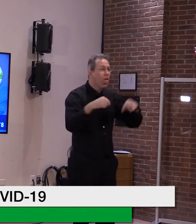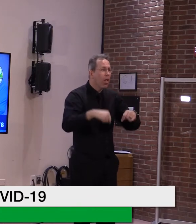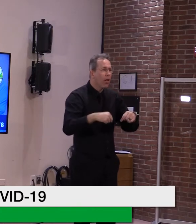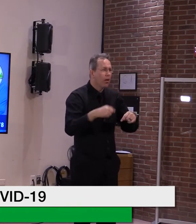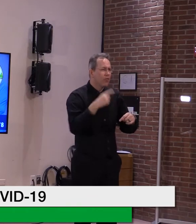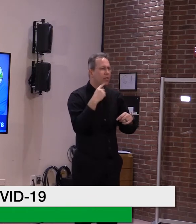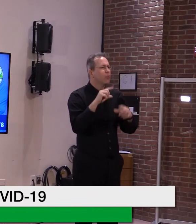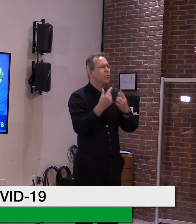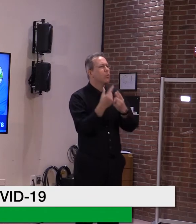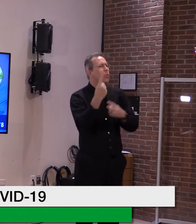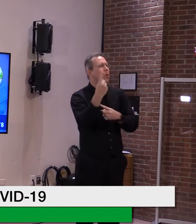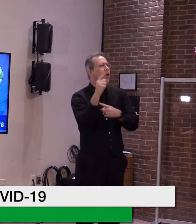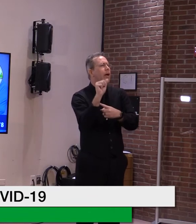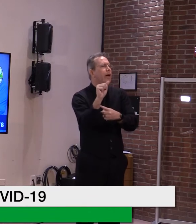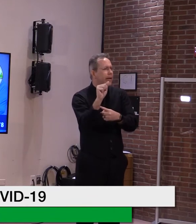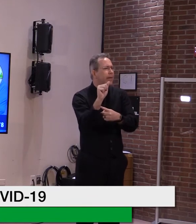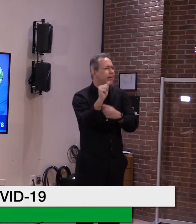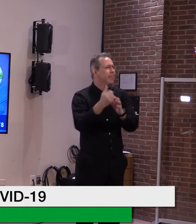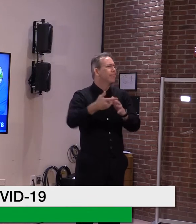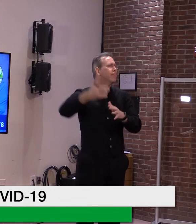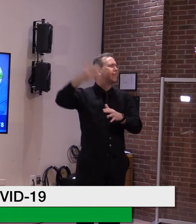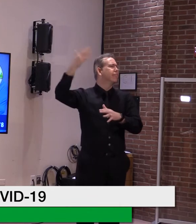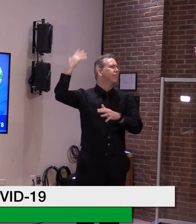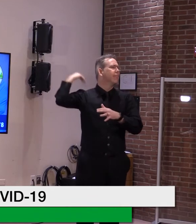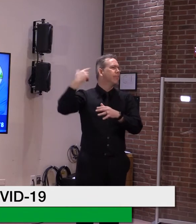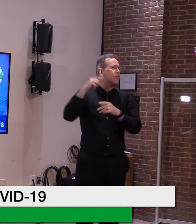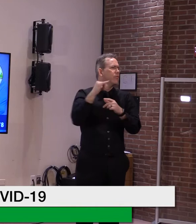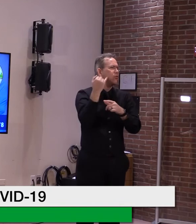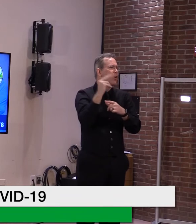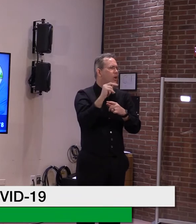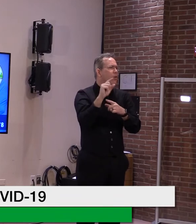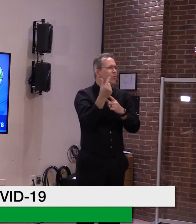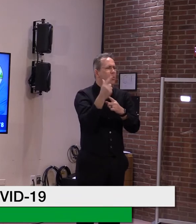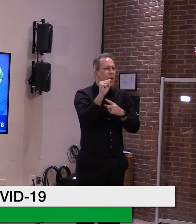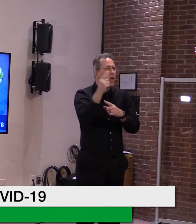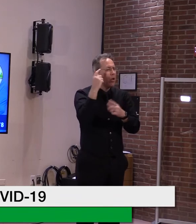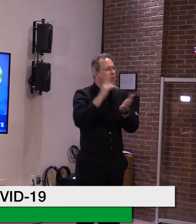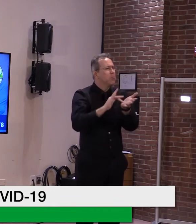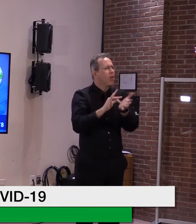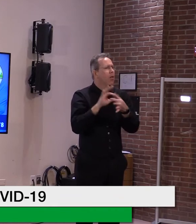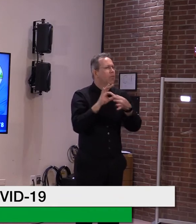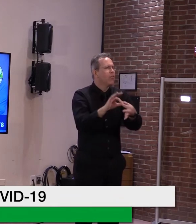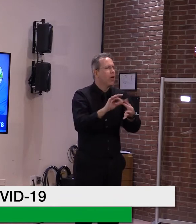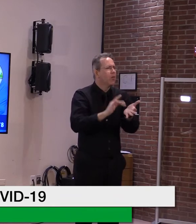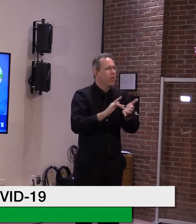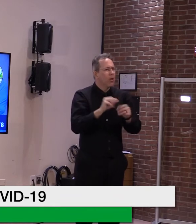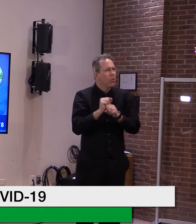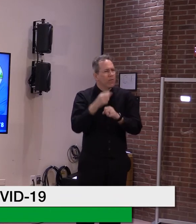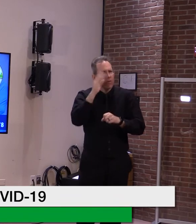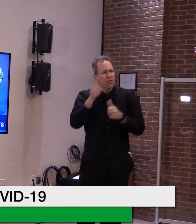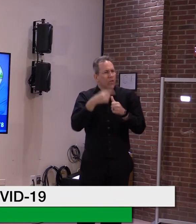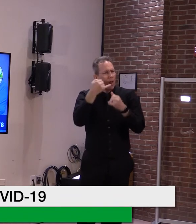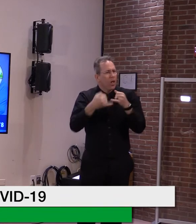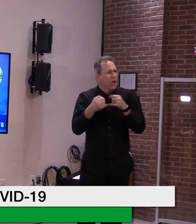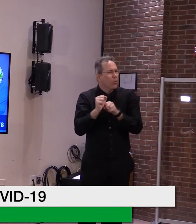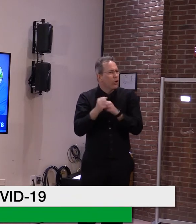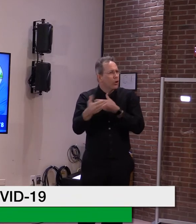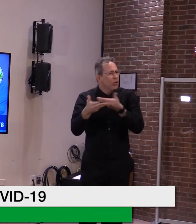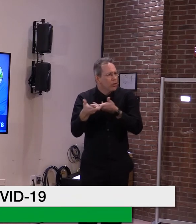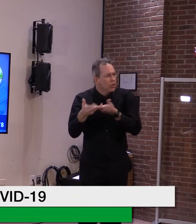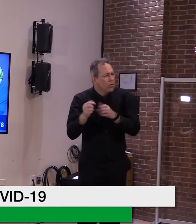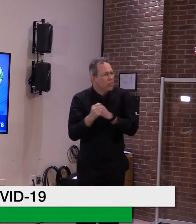upon the timing of their vaccination. As, as, as vaccinated Vermonters in their workforce, our hospitals